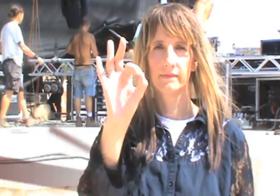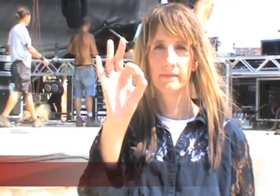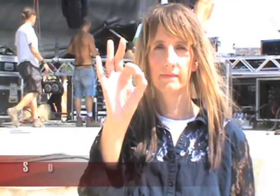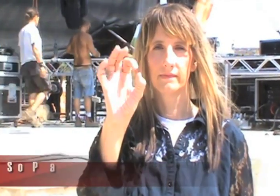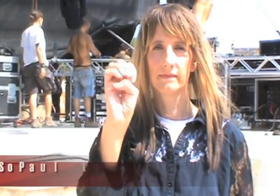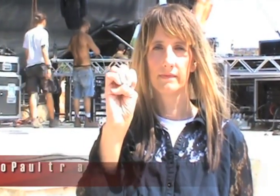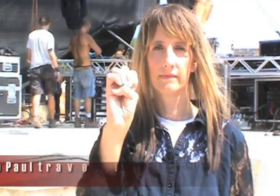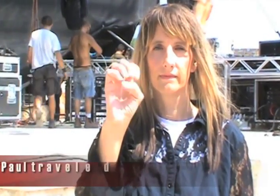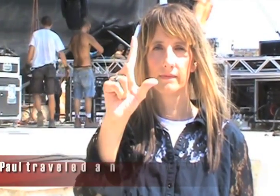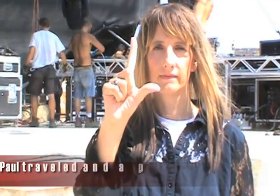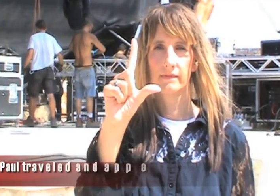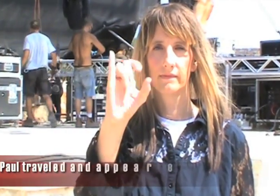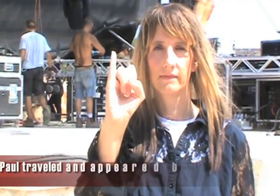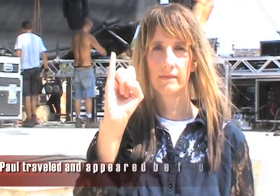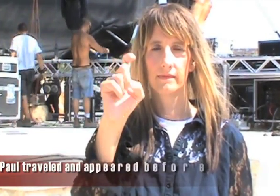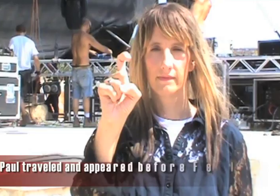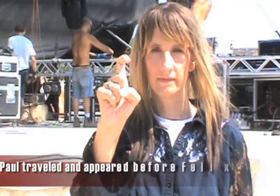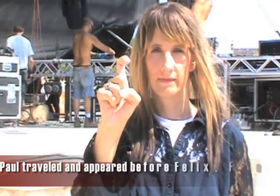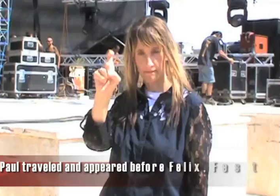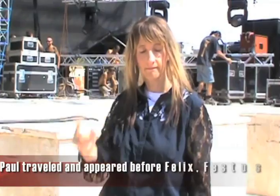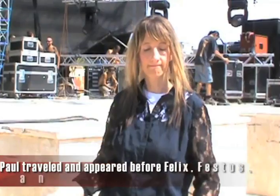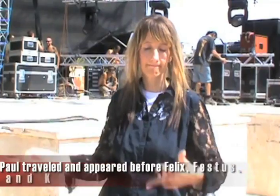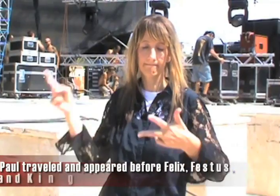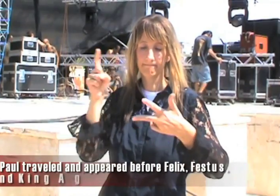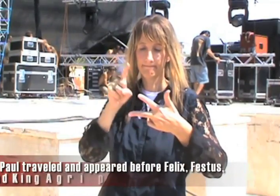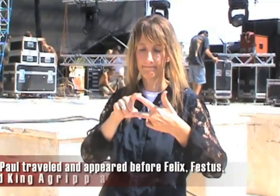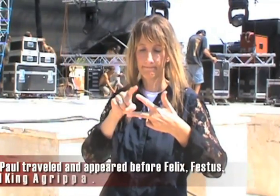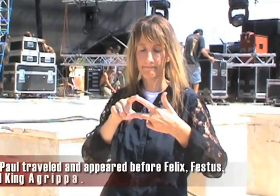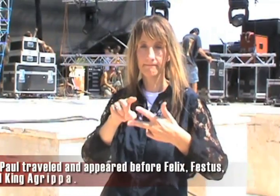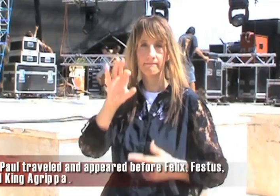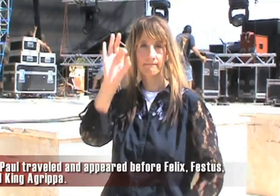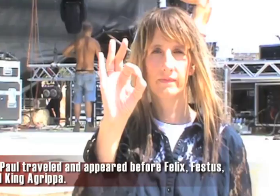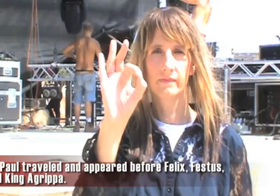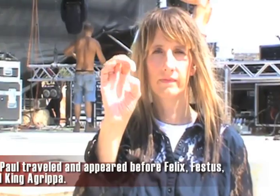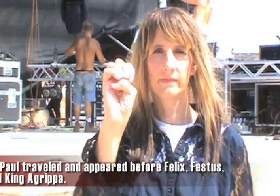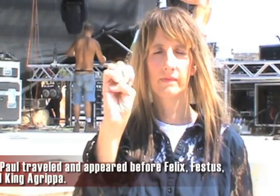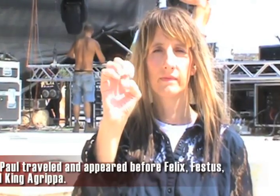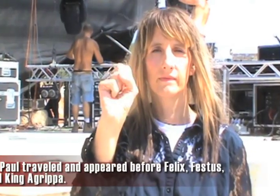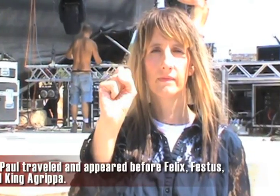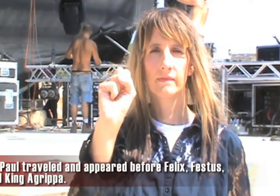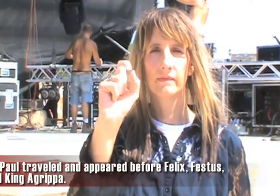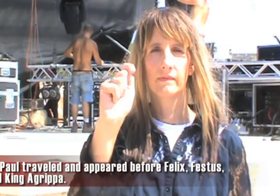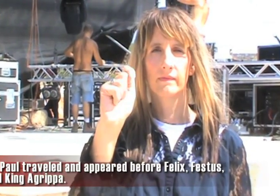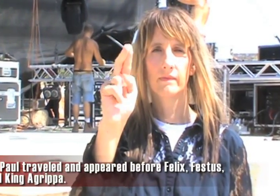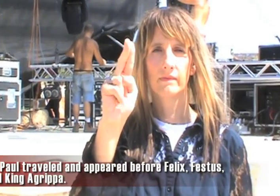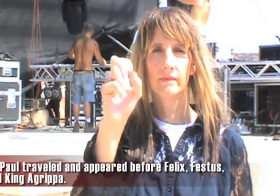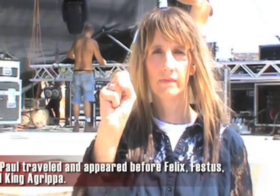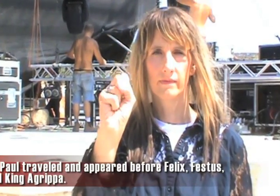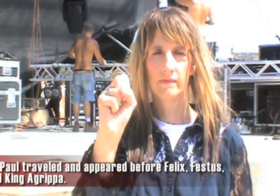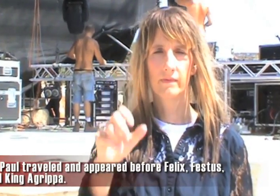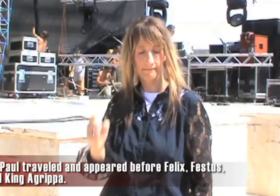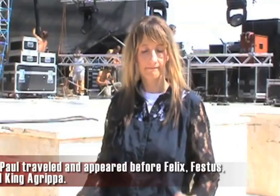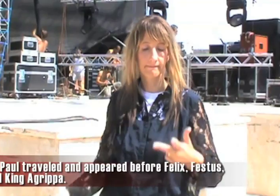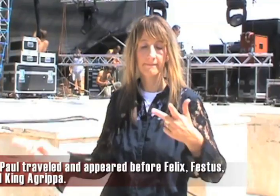and appeared before Felix and then Festus